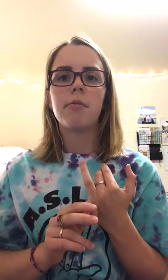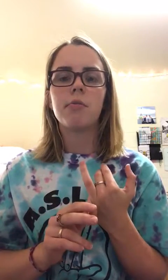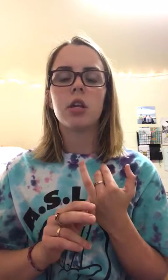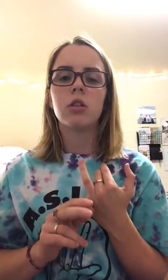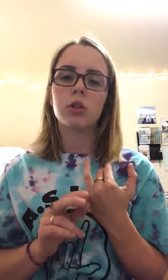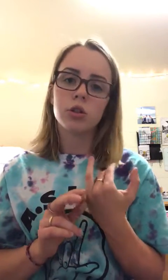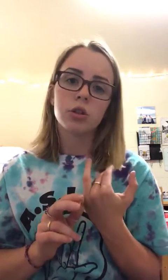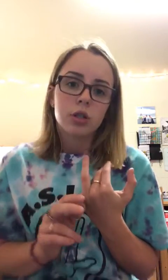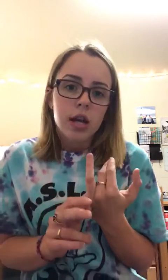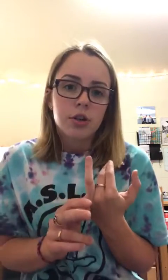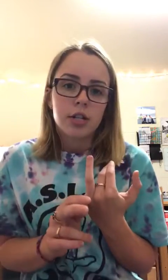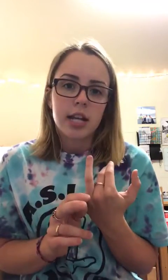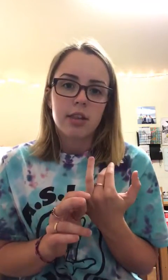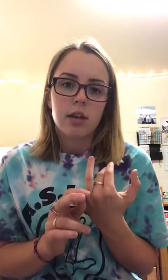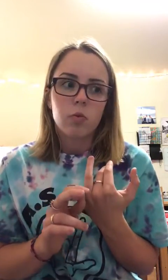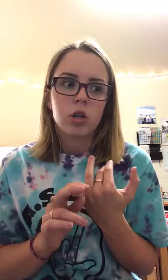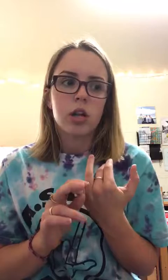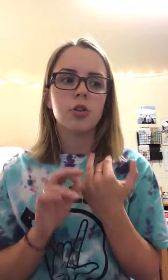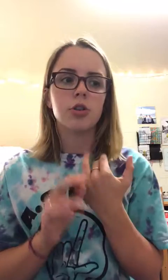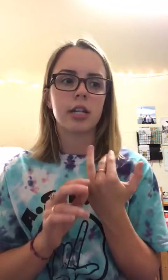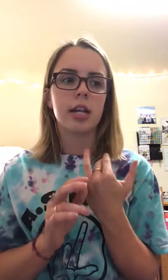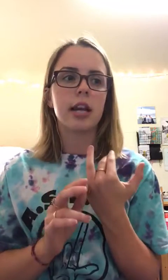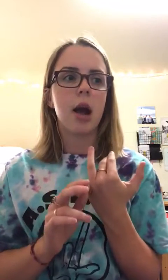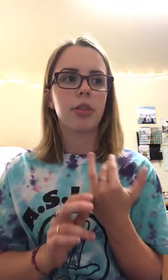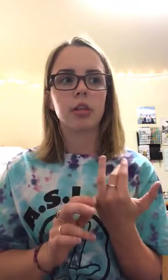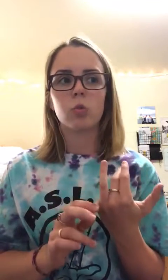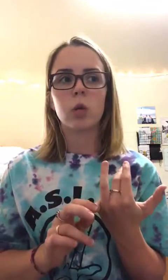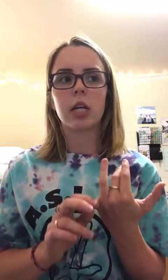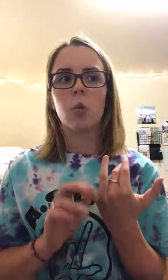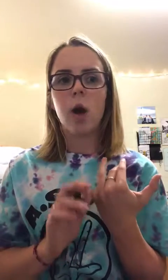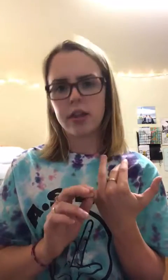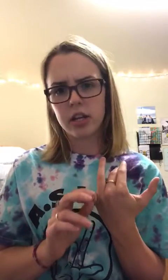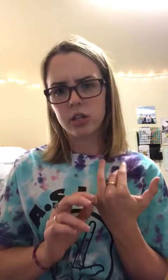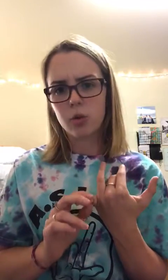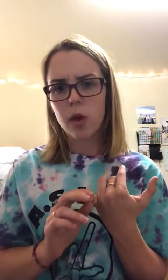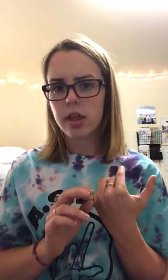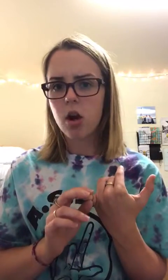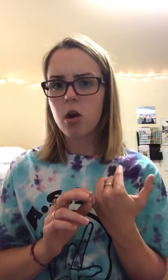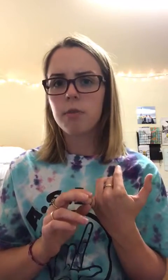And learners learn to understand. They want to understand how things work and why things are the way they are.